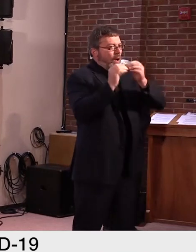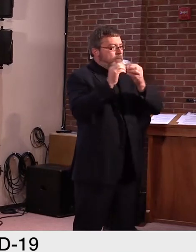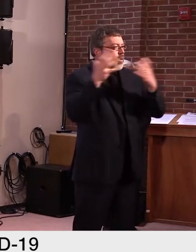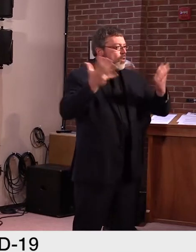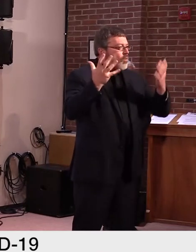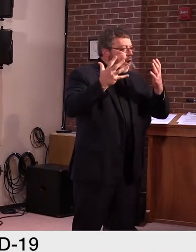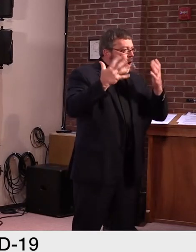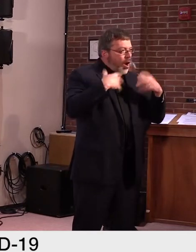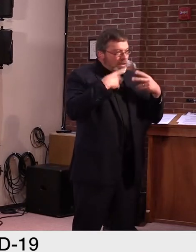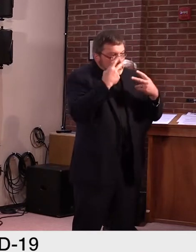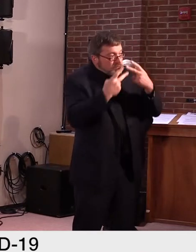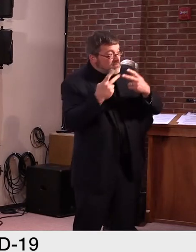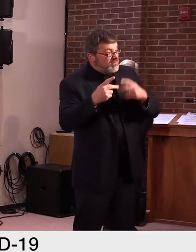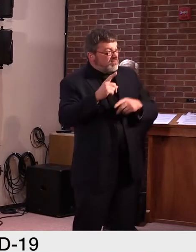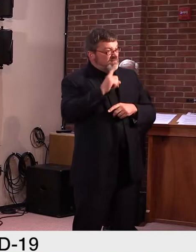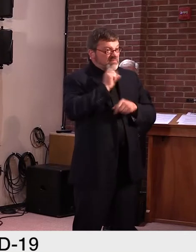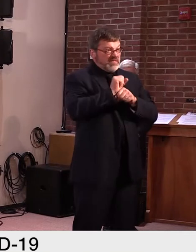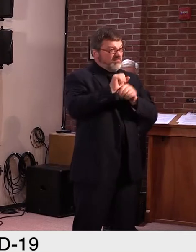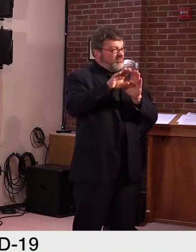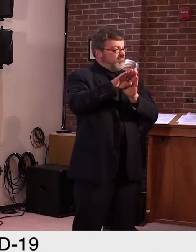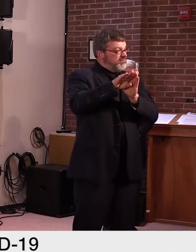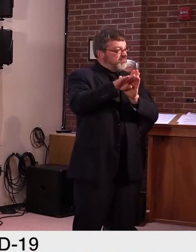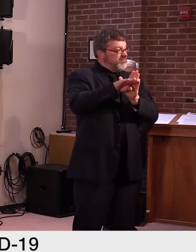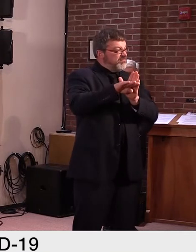significantly from 2019.